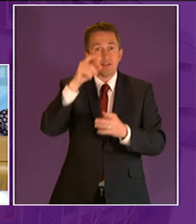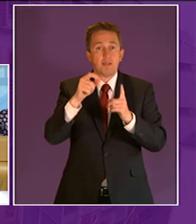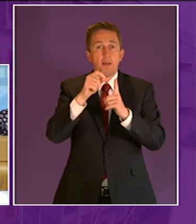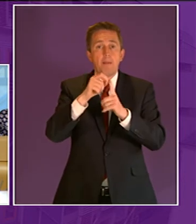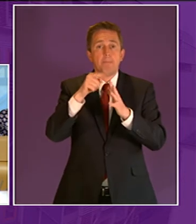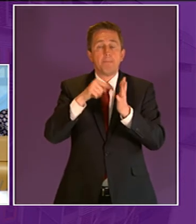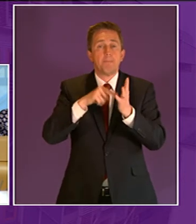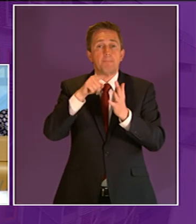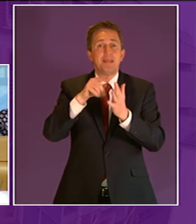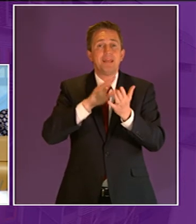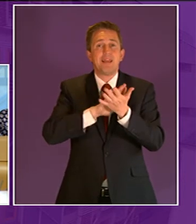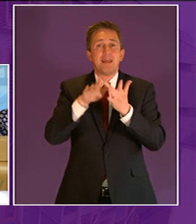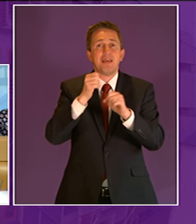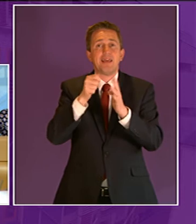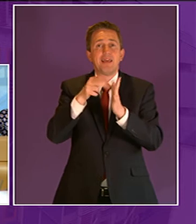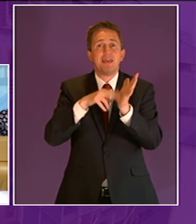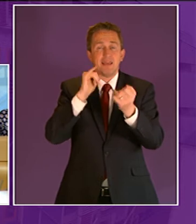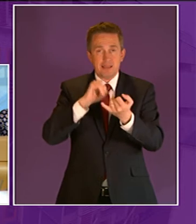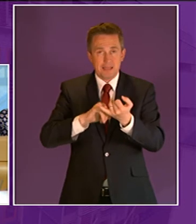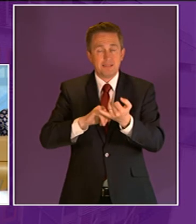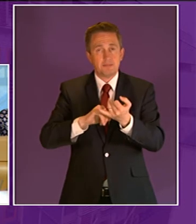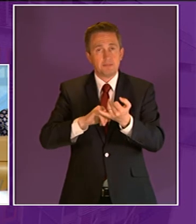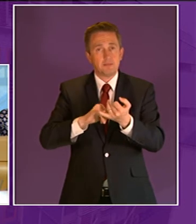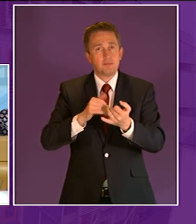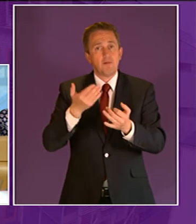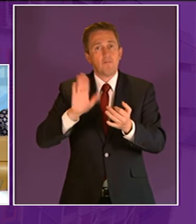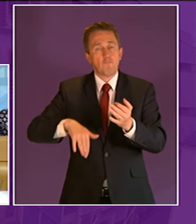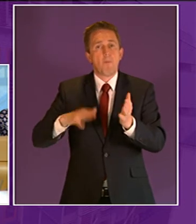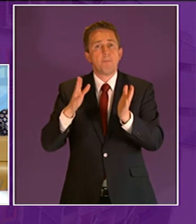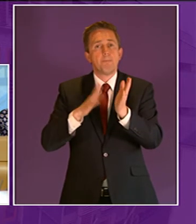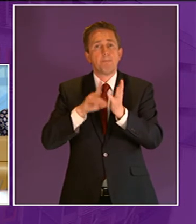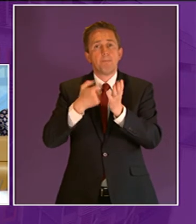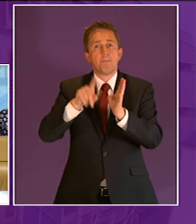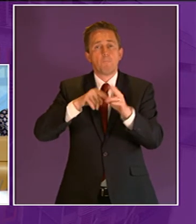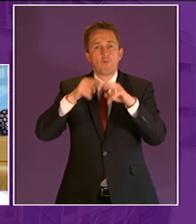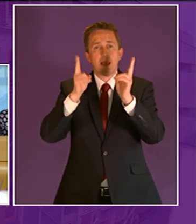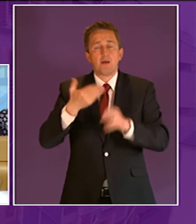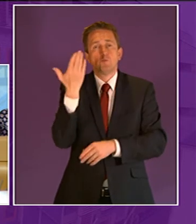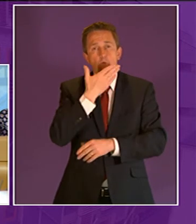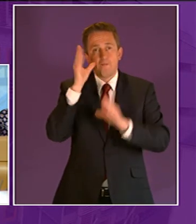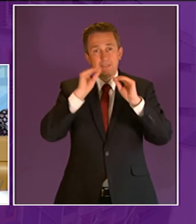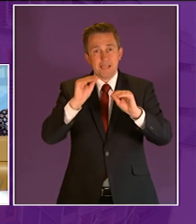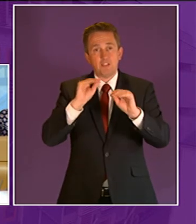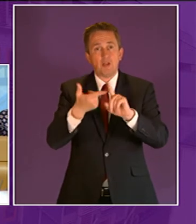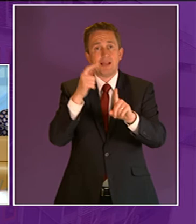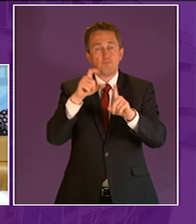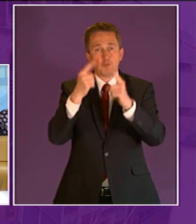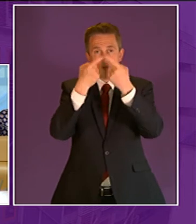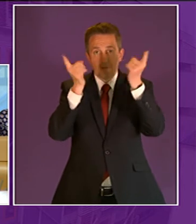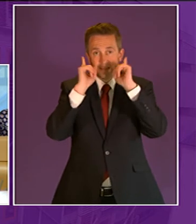of outdoor and environmental education at the murray school murray house school of education university of edinburgh and also his colleague